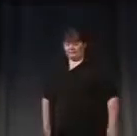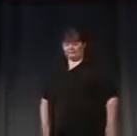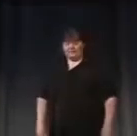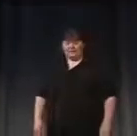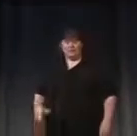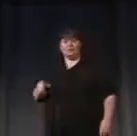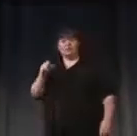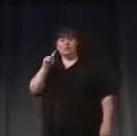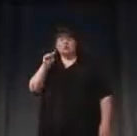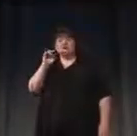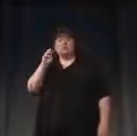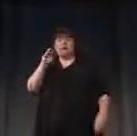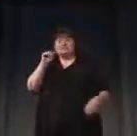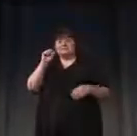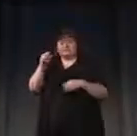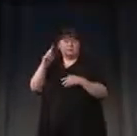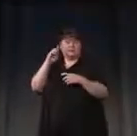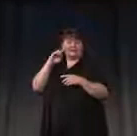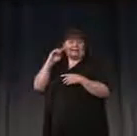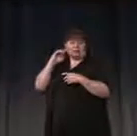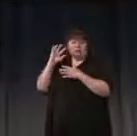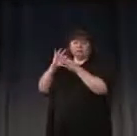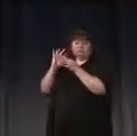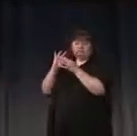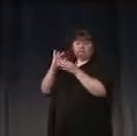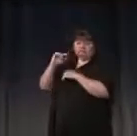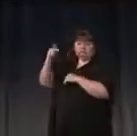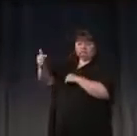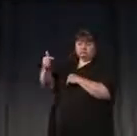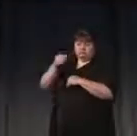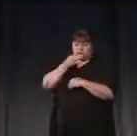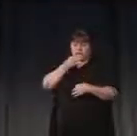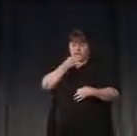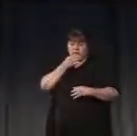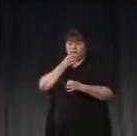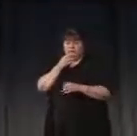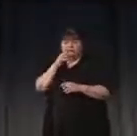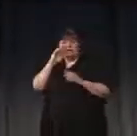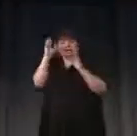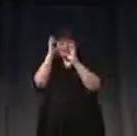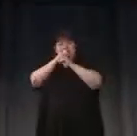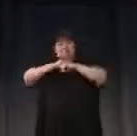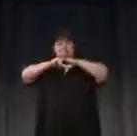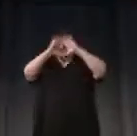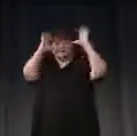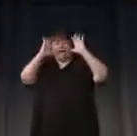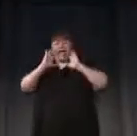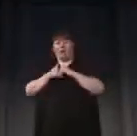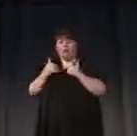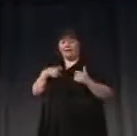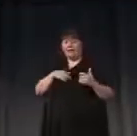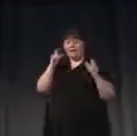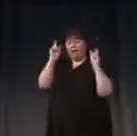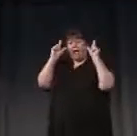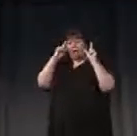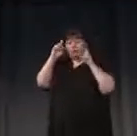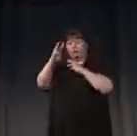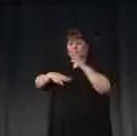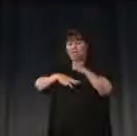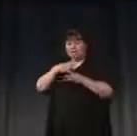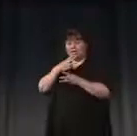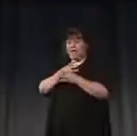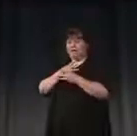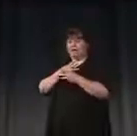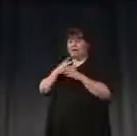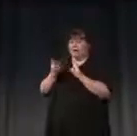So Tomas, from whom we'll hear more in a moment, offers us another vision of how we might wake up to the world and grant